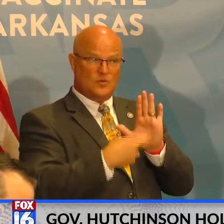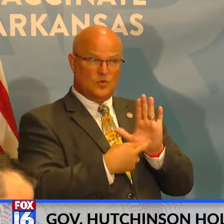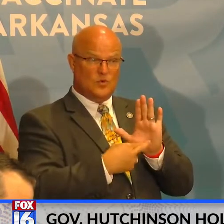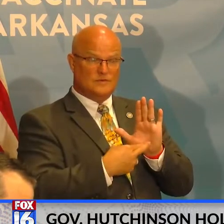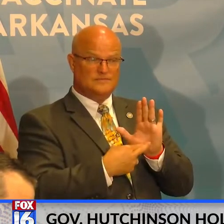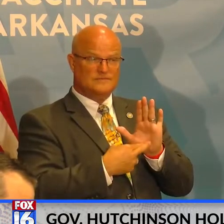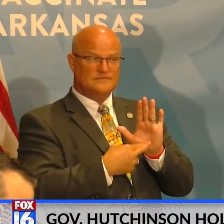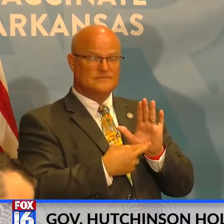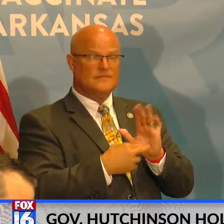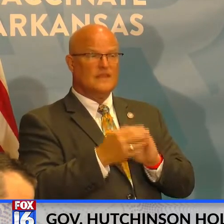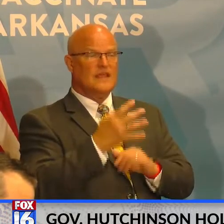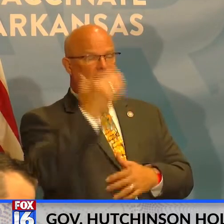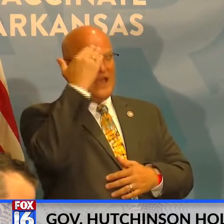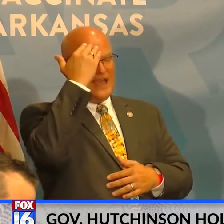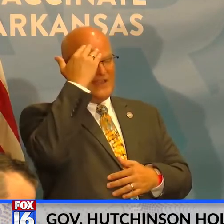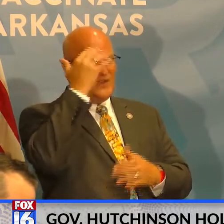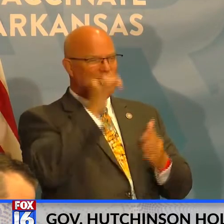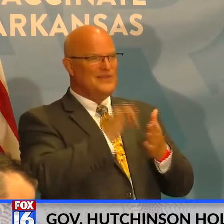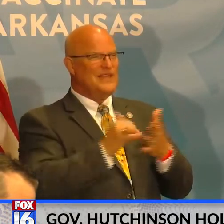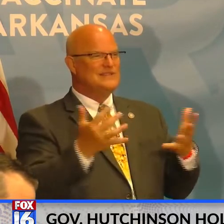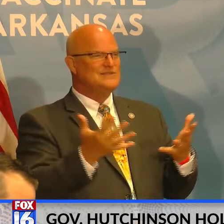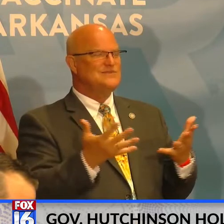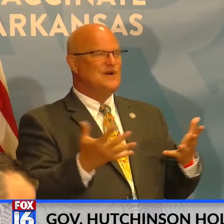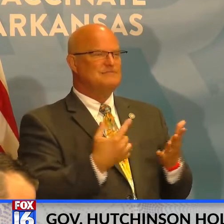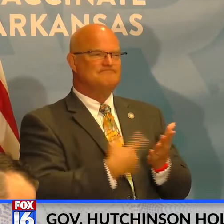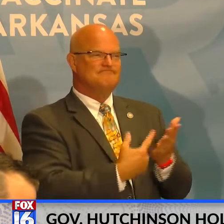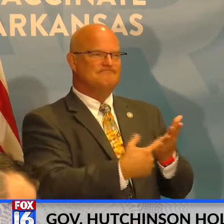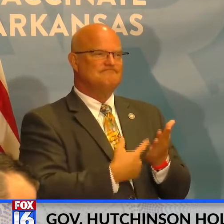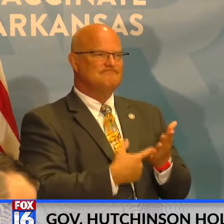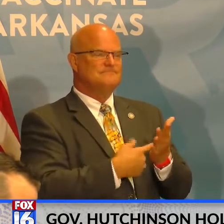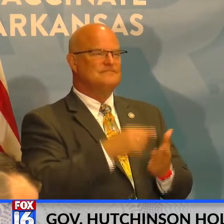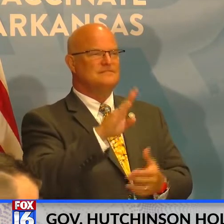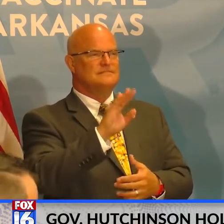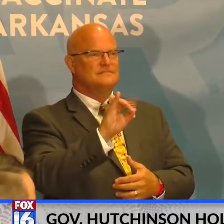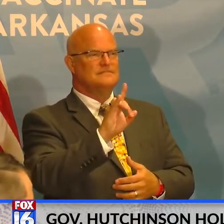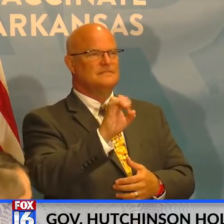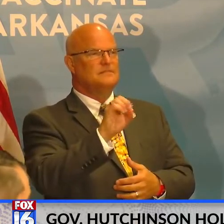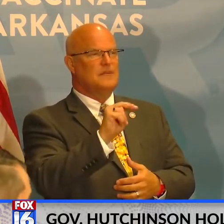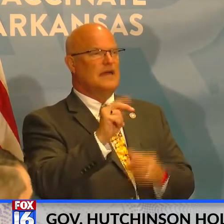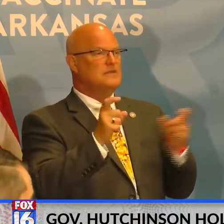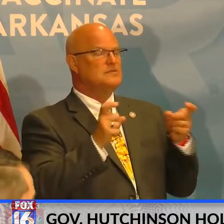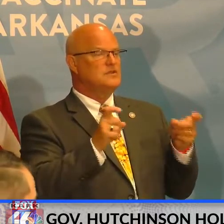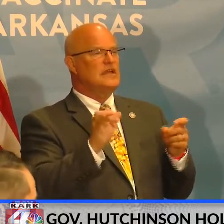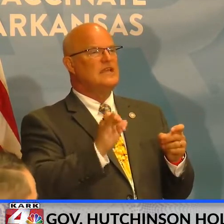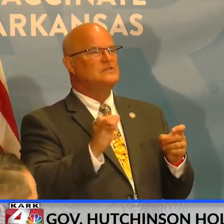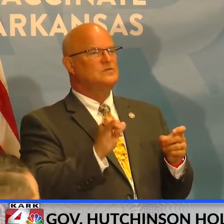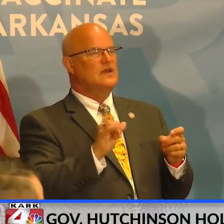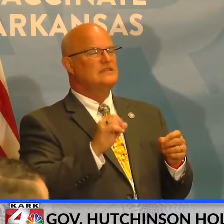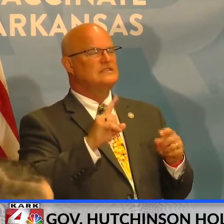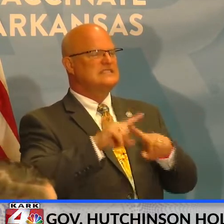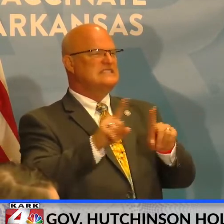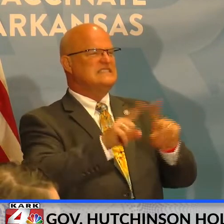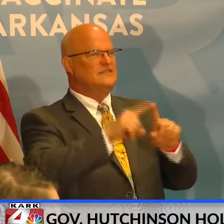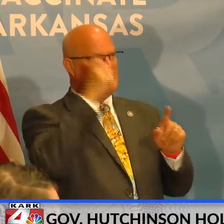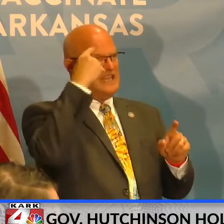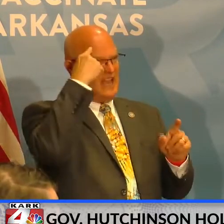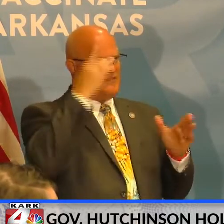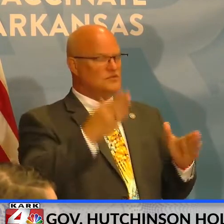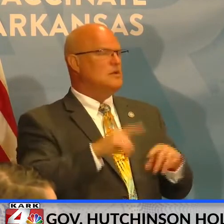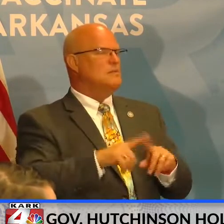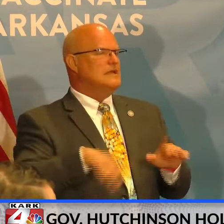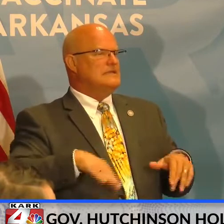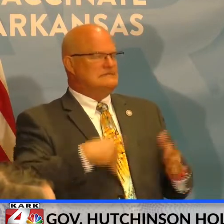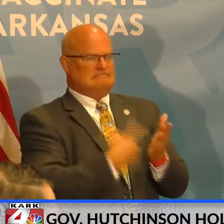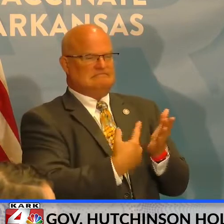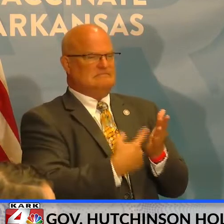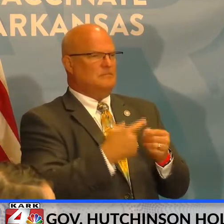Uh, and I know that's what's being looked at in the Biden administration and as well as among governors, but I've not had any specific